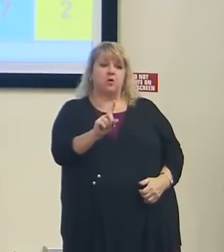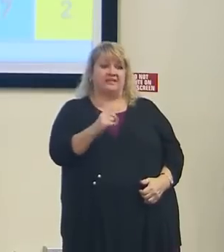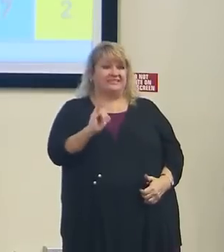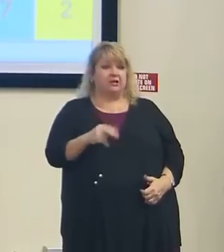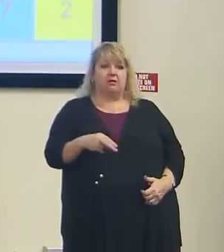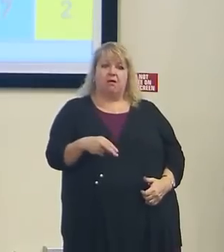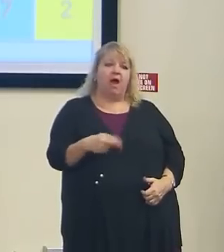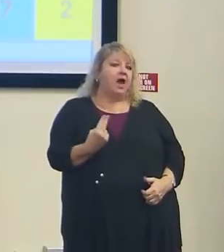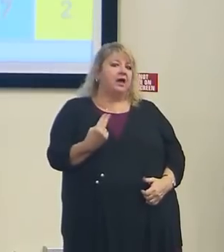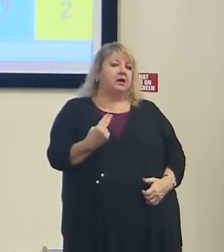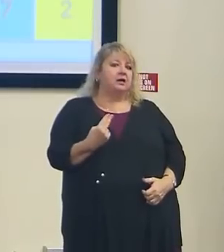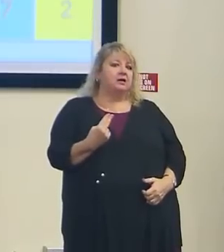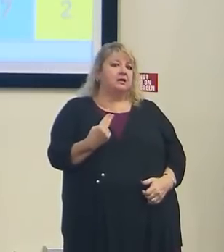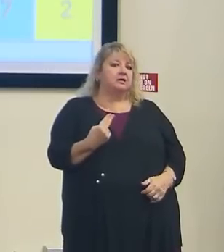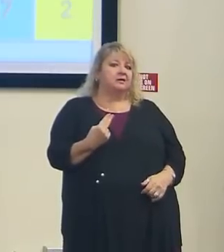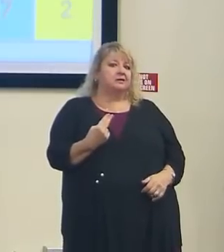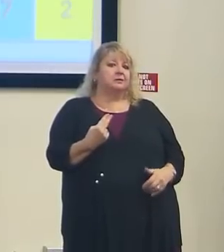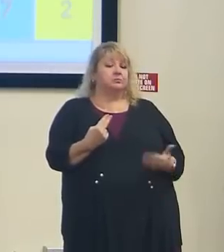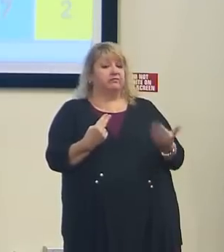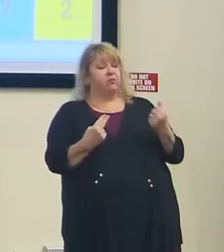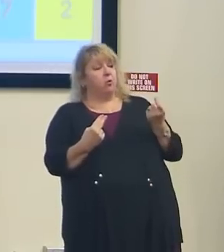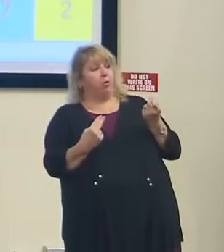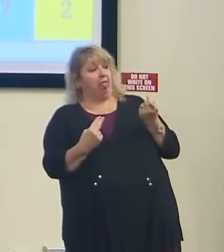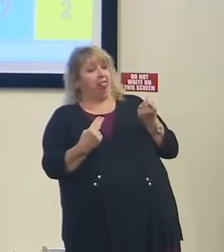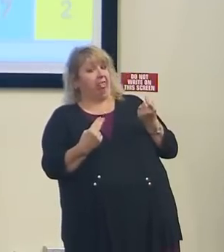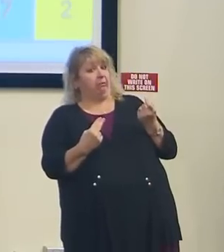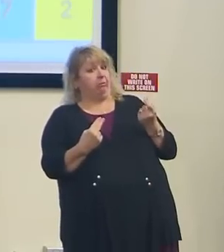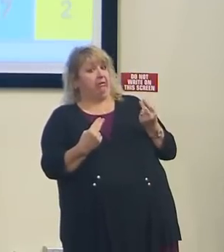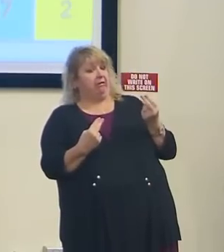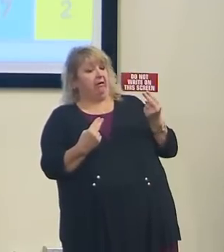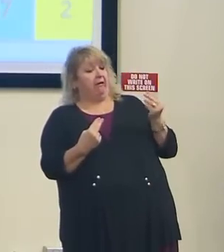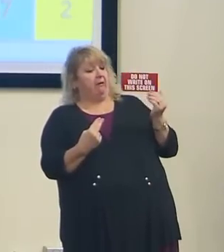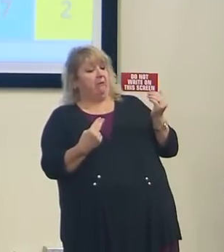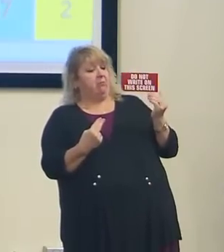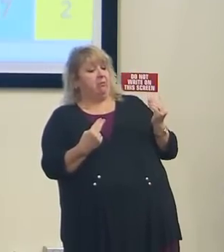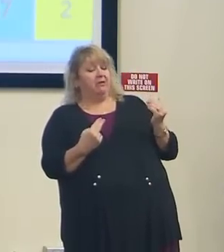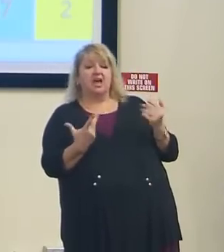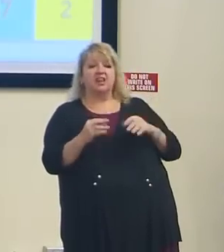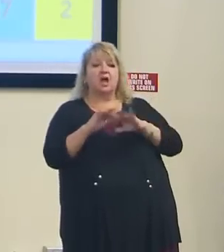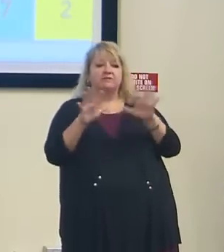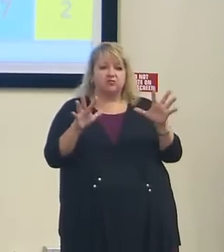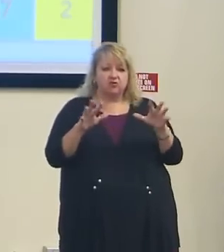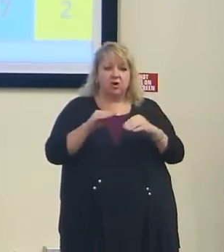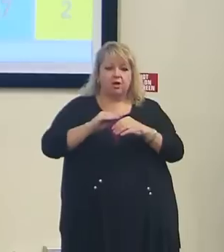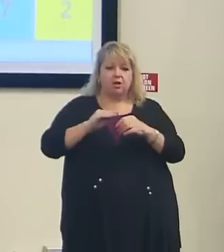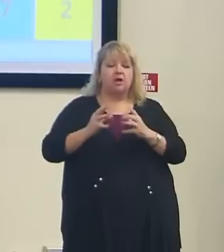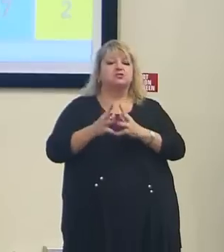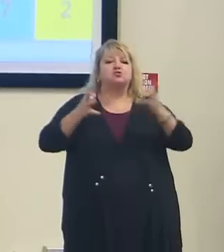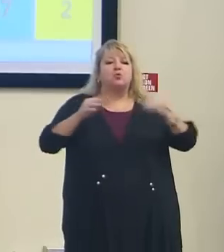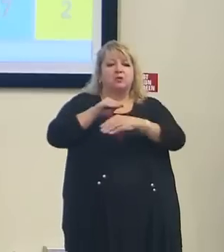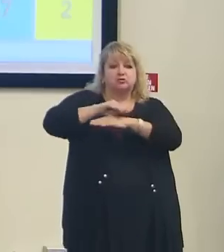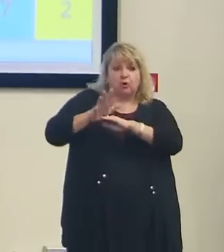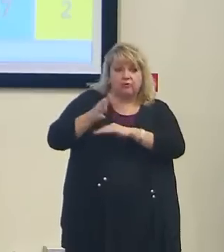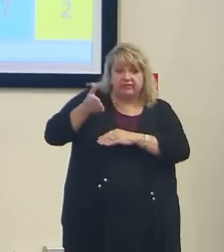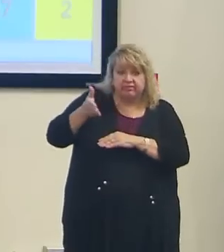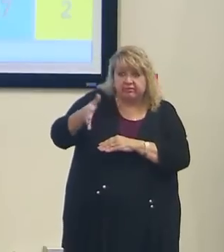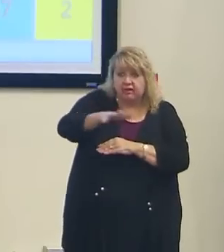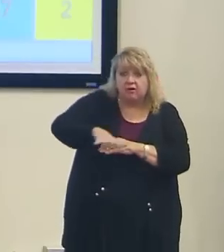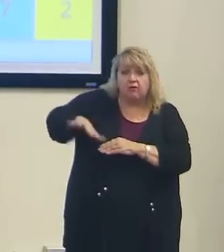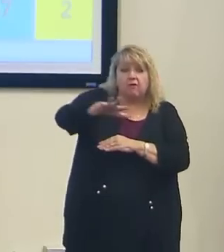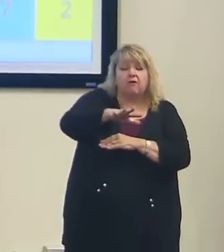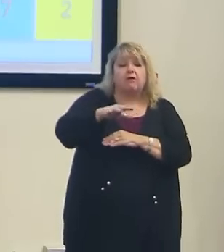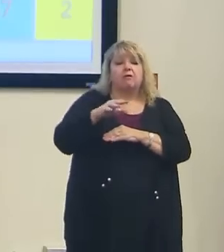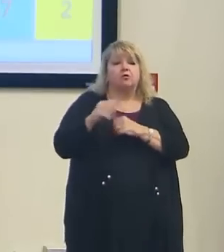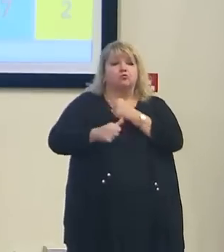very, very high. There's a lot of COVID out there. There's a lot of risk out there. And as folks think through